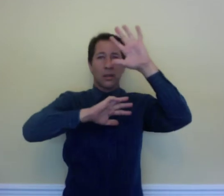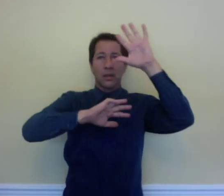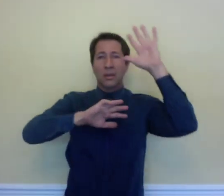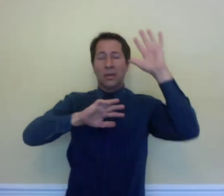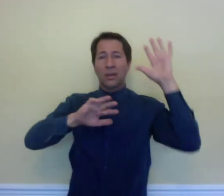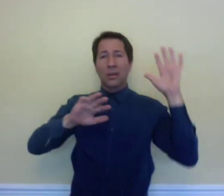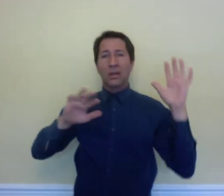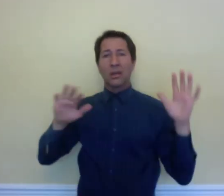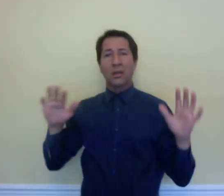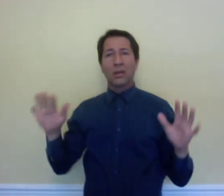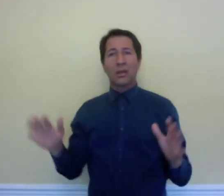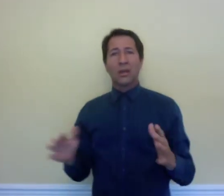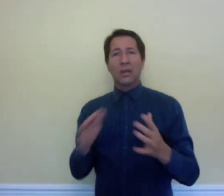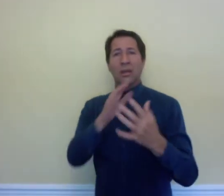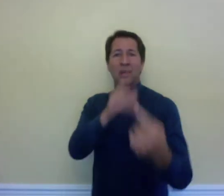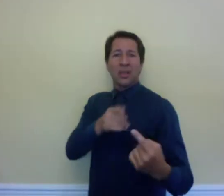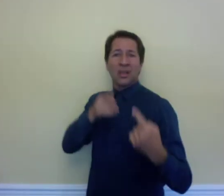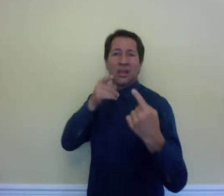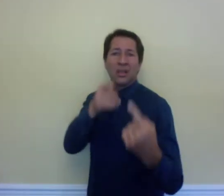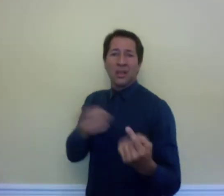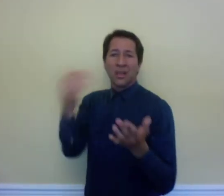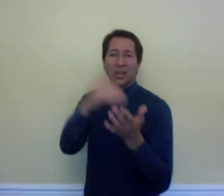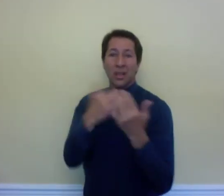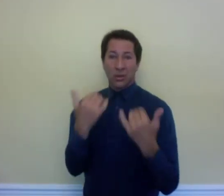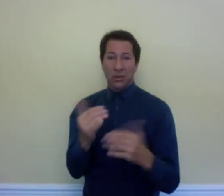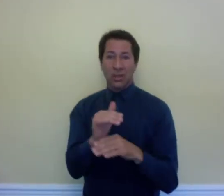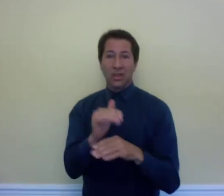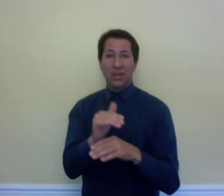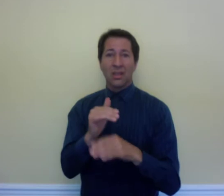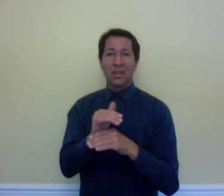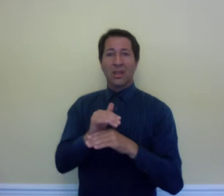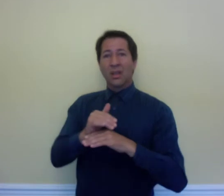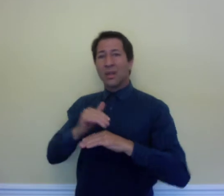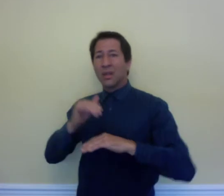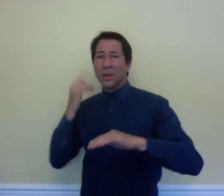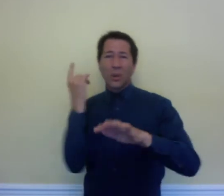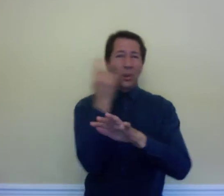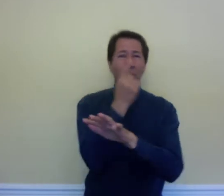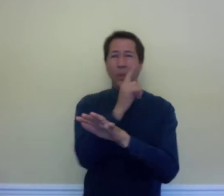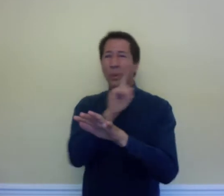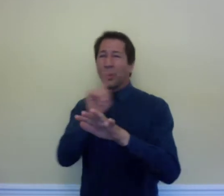to tell you a little bit about them?